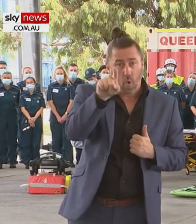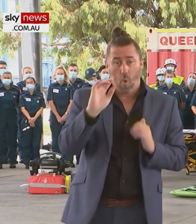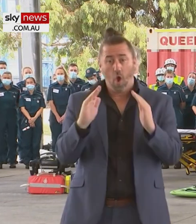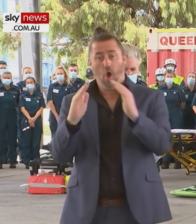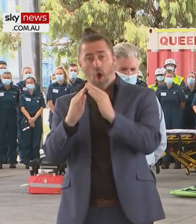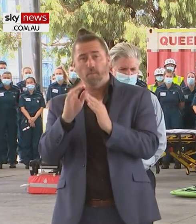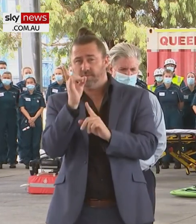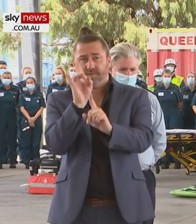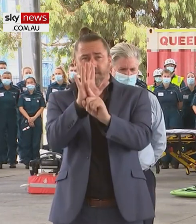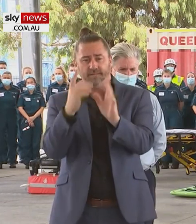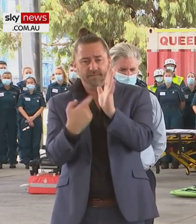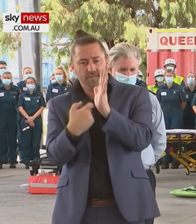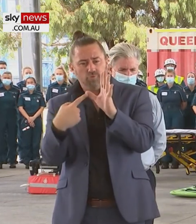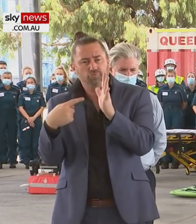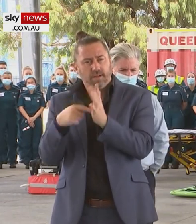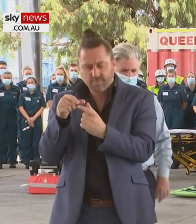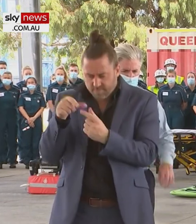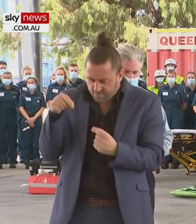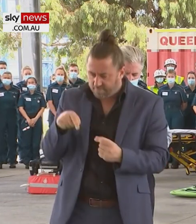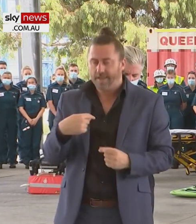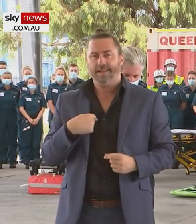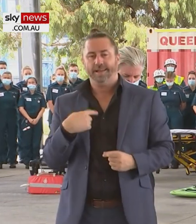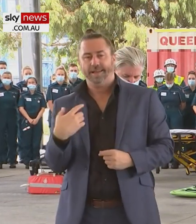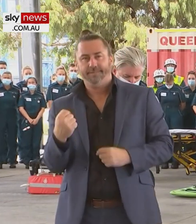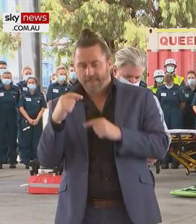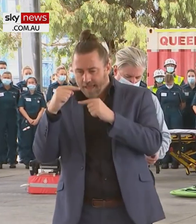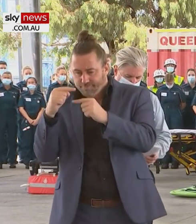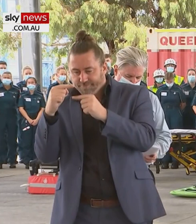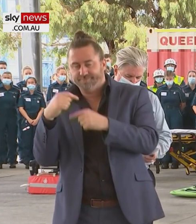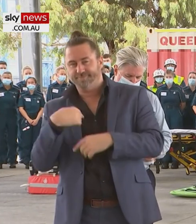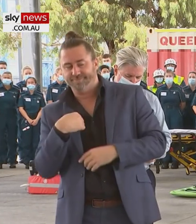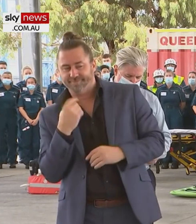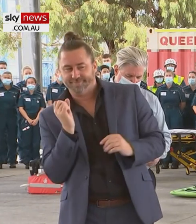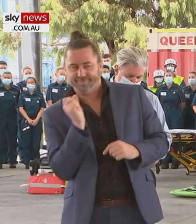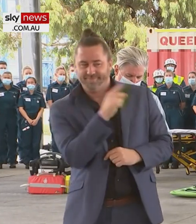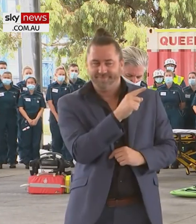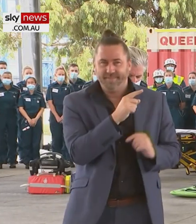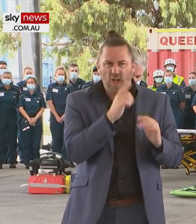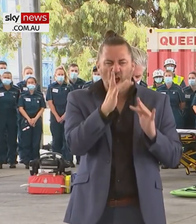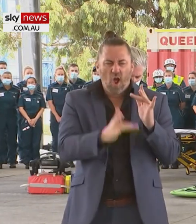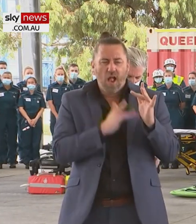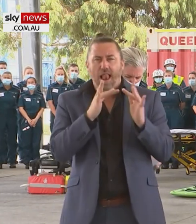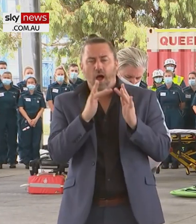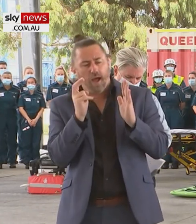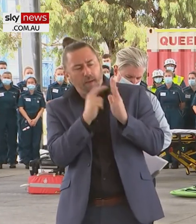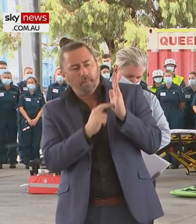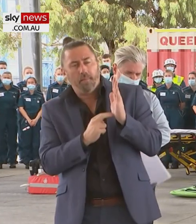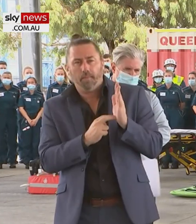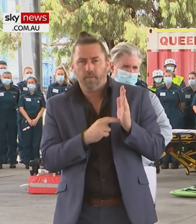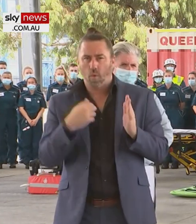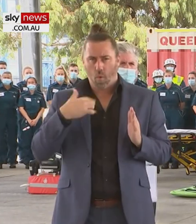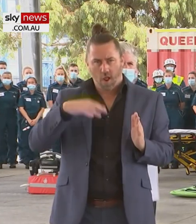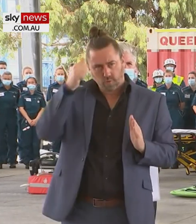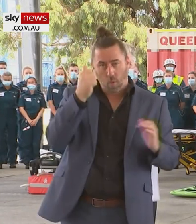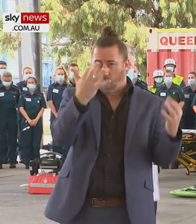take a test and get a positive result at home. It's really important you make sure you're getting that information into our